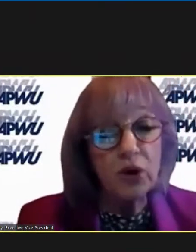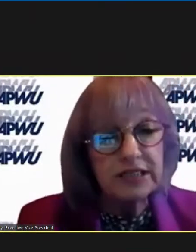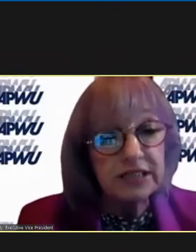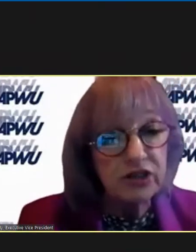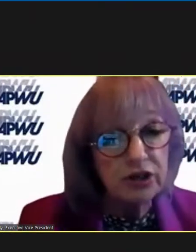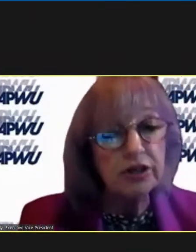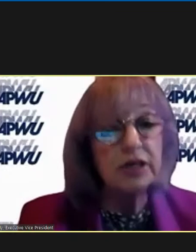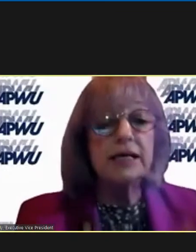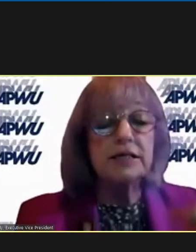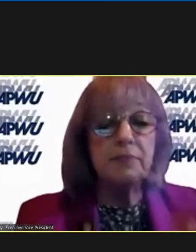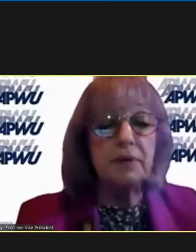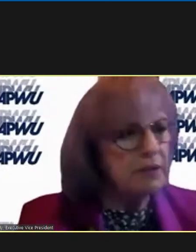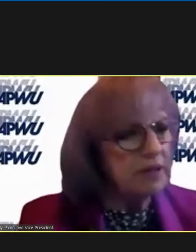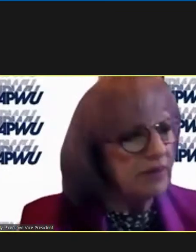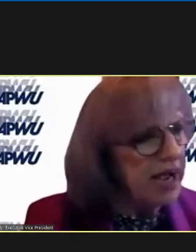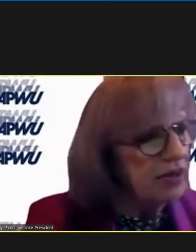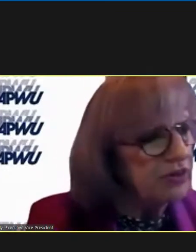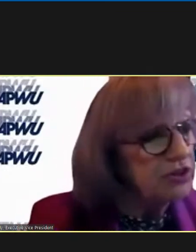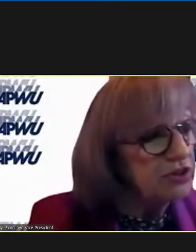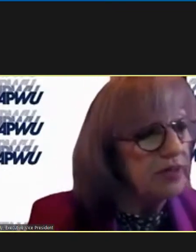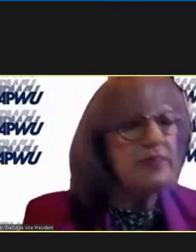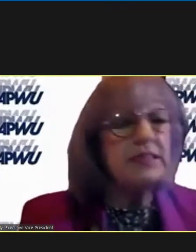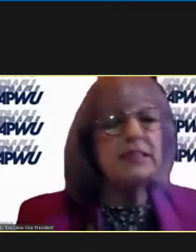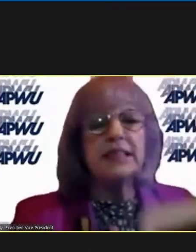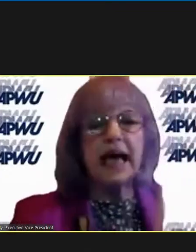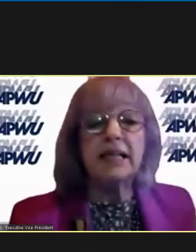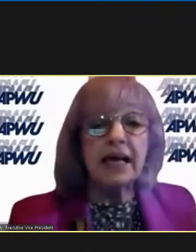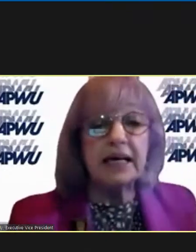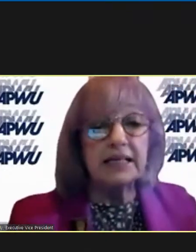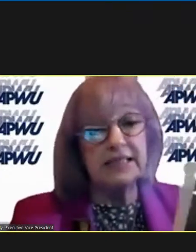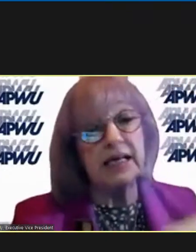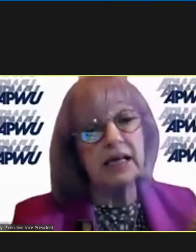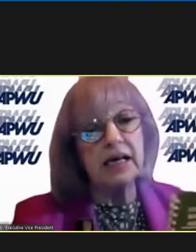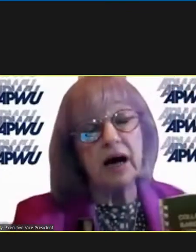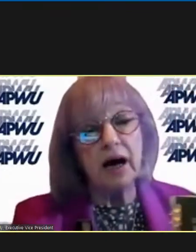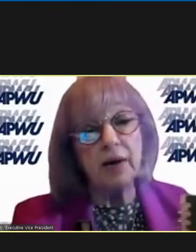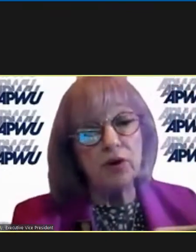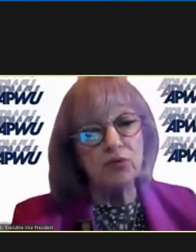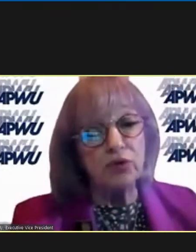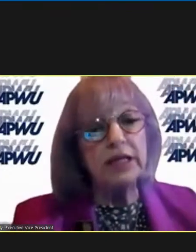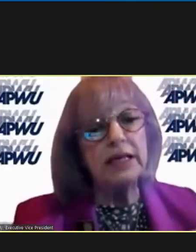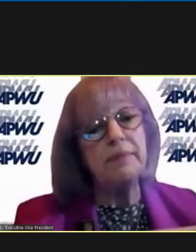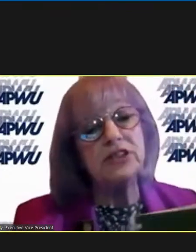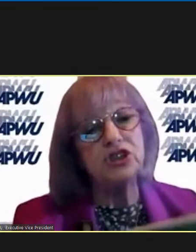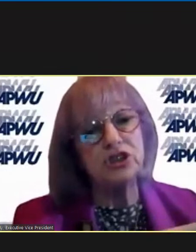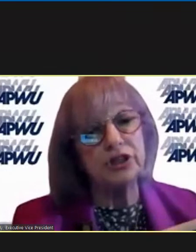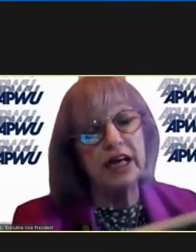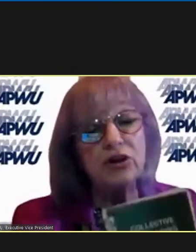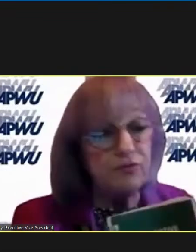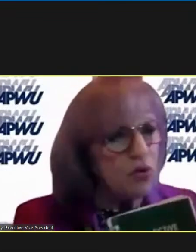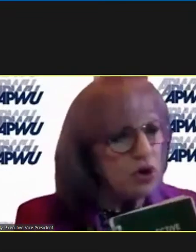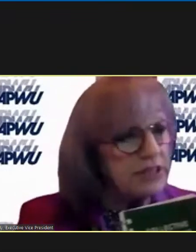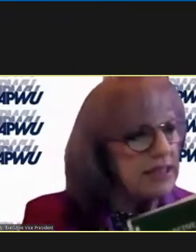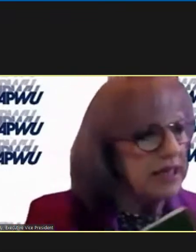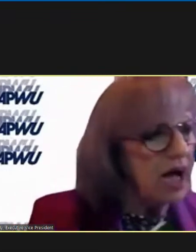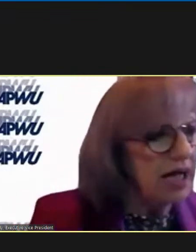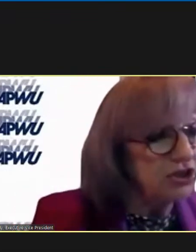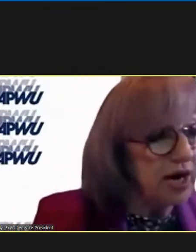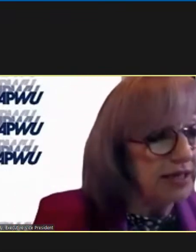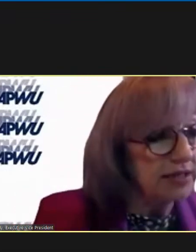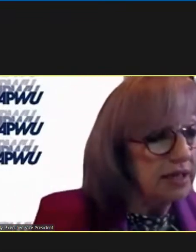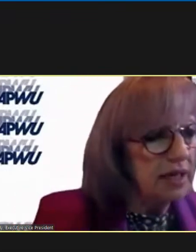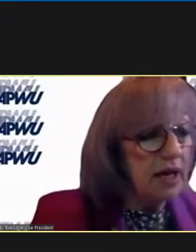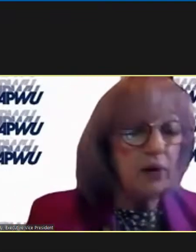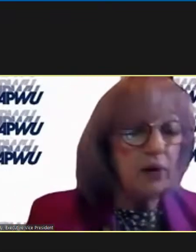to get your voices heard to be able to file those grievances and like i said um really make sure that you're enforcing